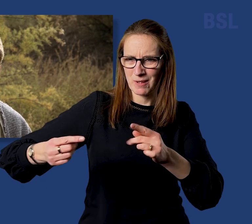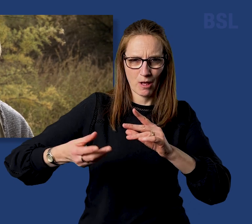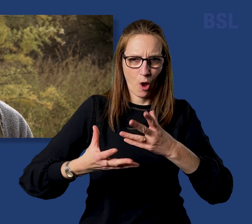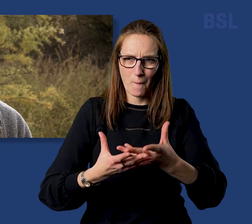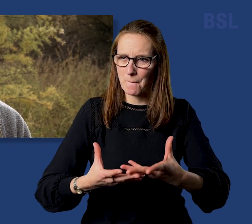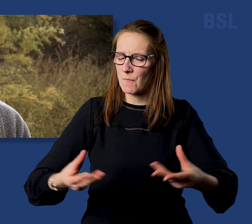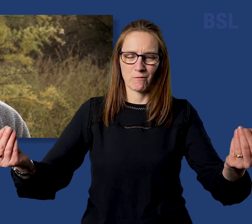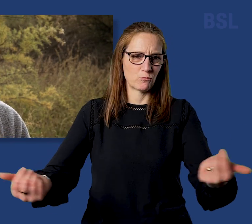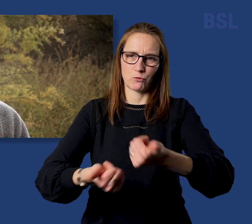feet.